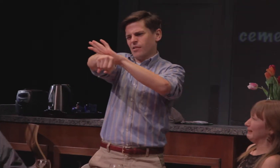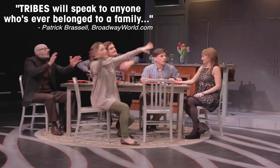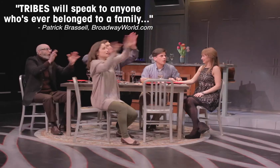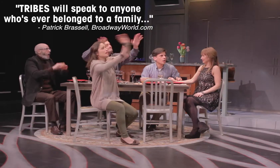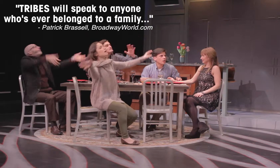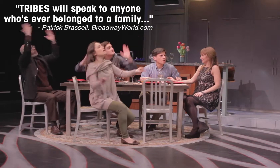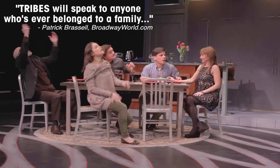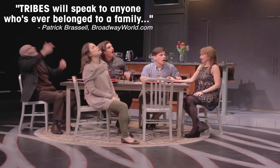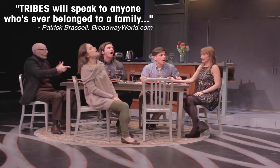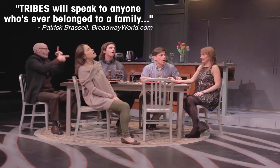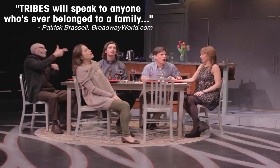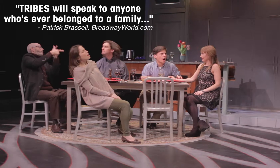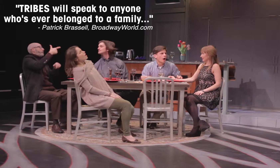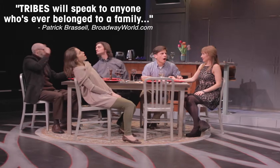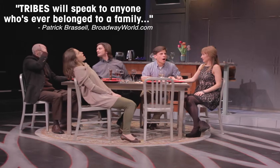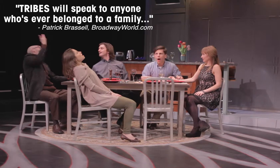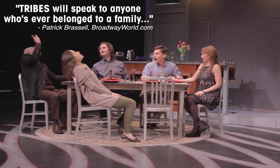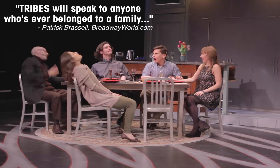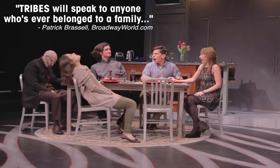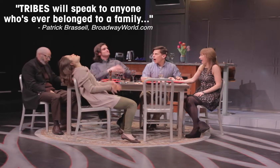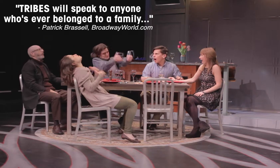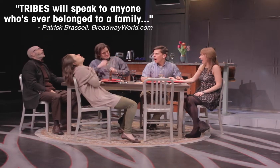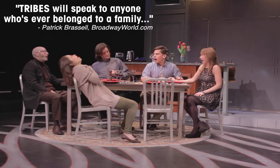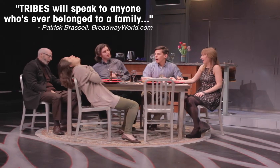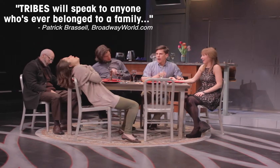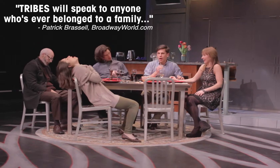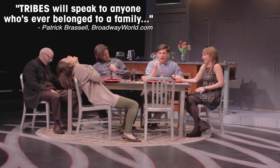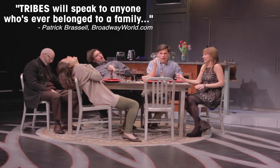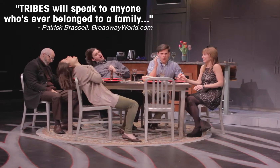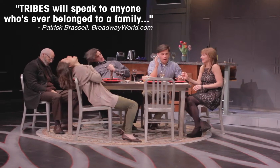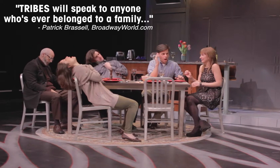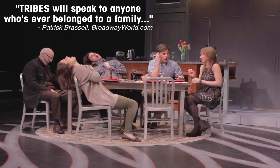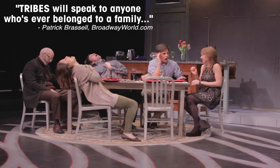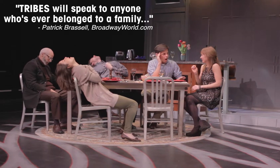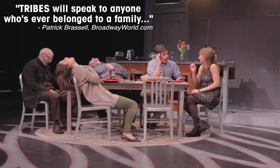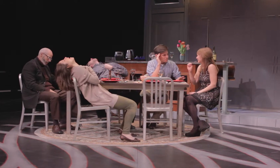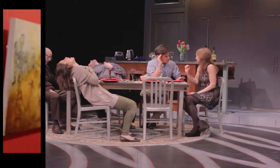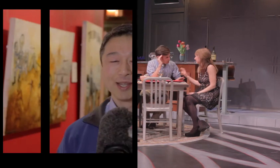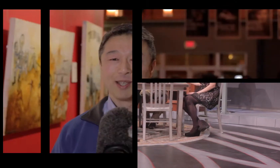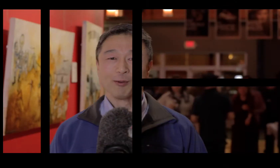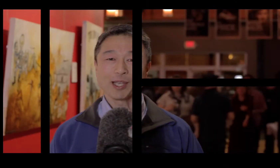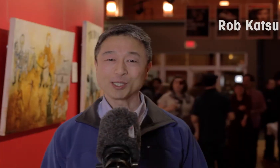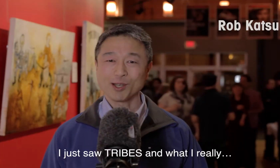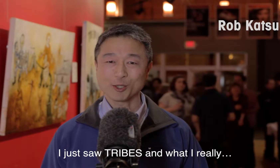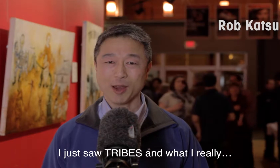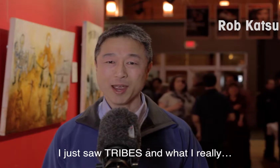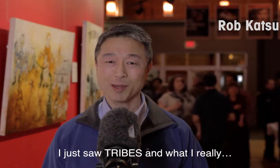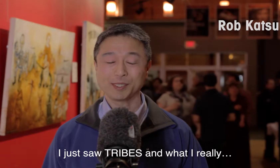Yes, Sam. Love. Yes. Unless you're here for me again. So yes. I just saw Tribes